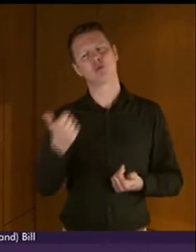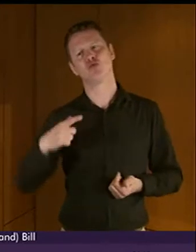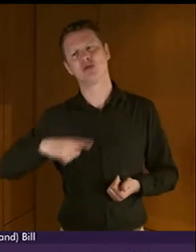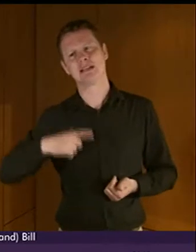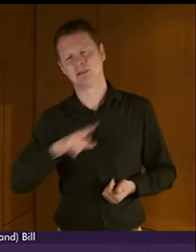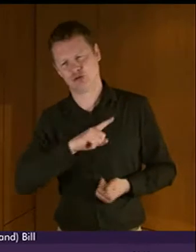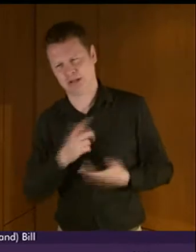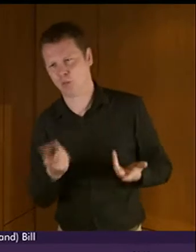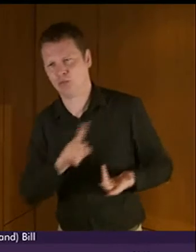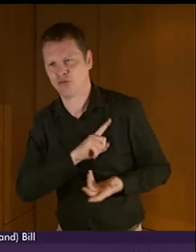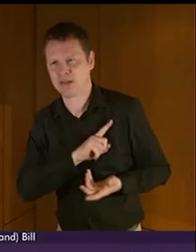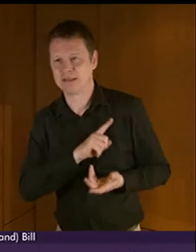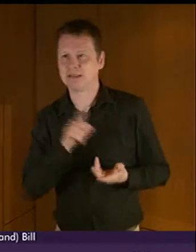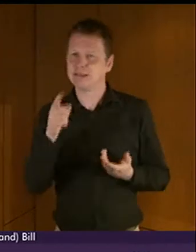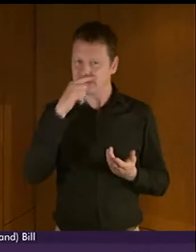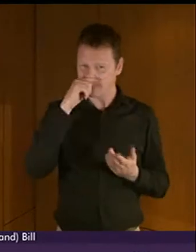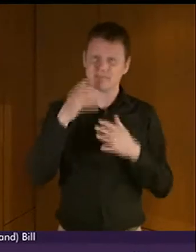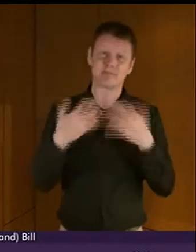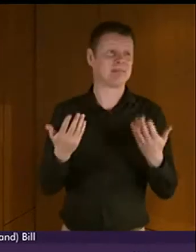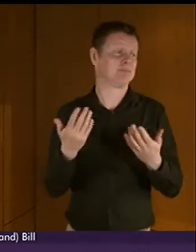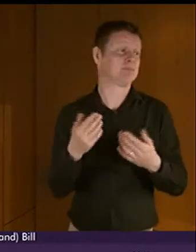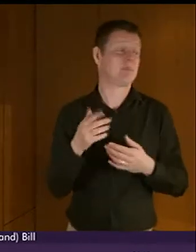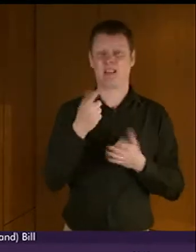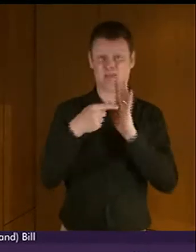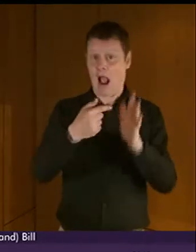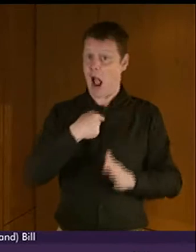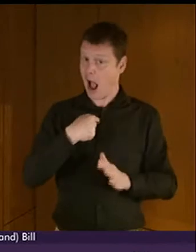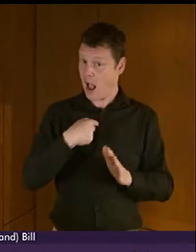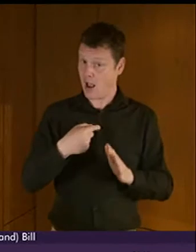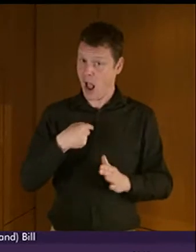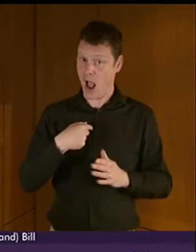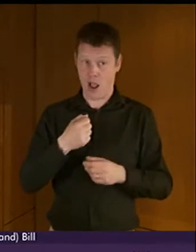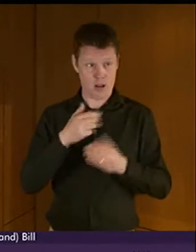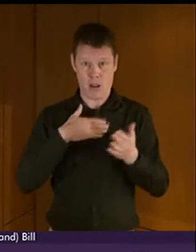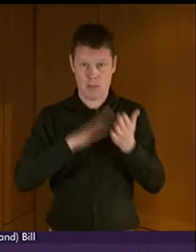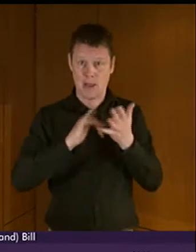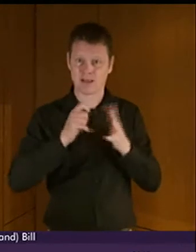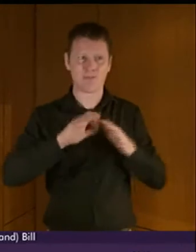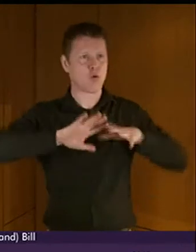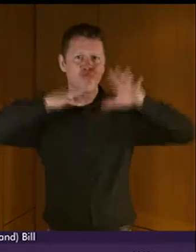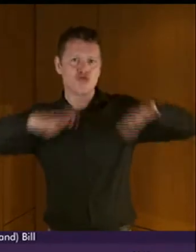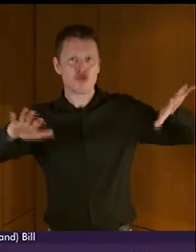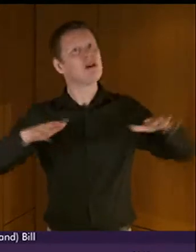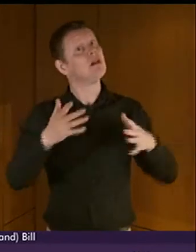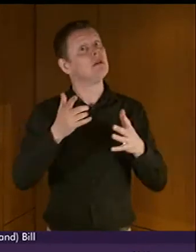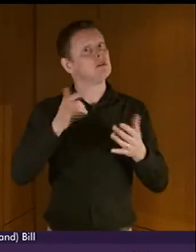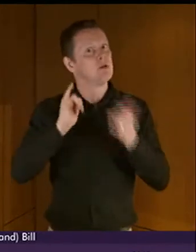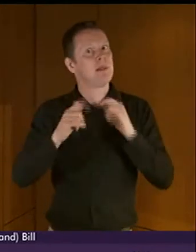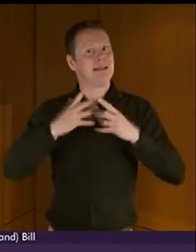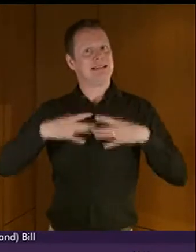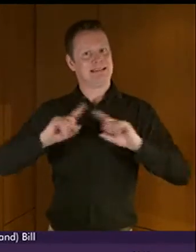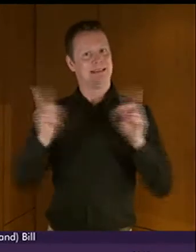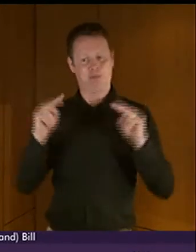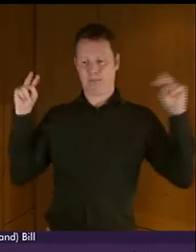why you've got to change it. And if, for example, and I represent a rural community, you need to have a different perspective from the inner cities,